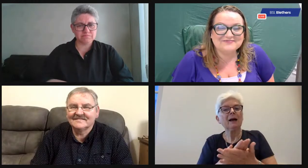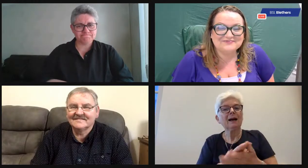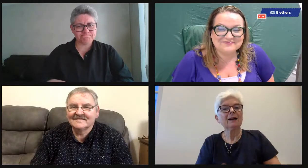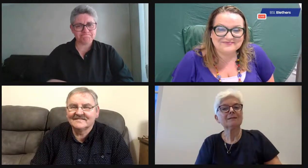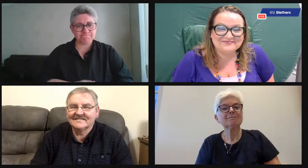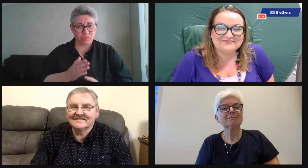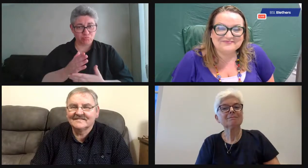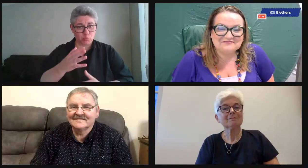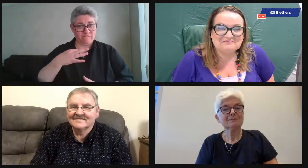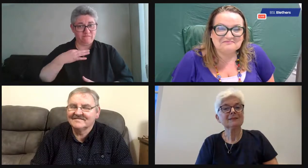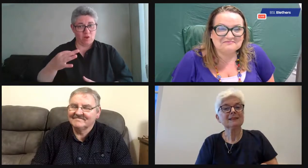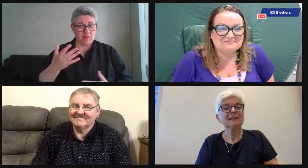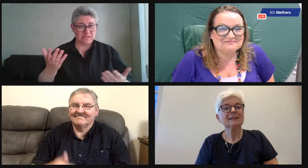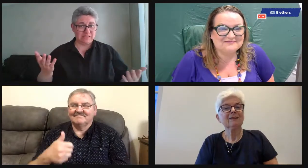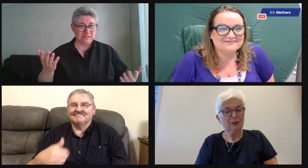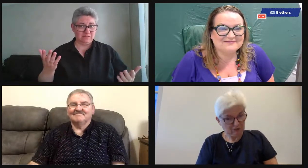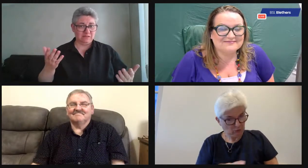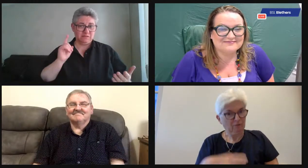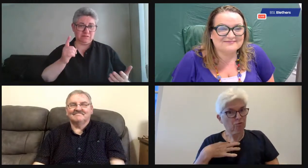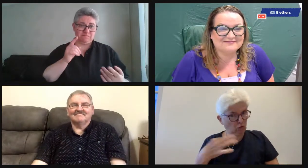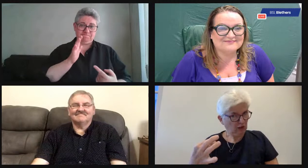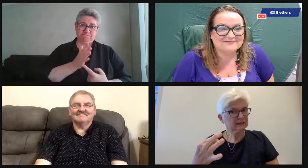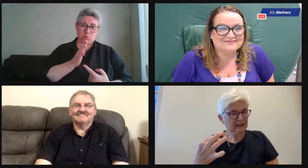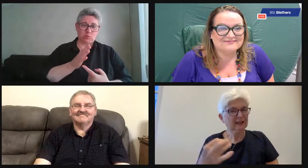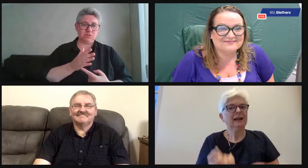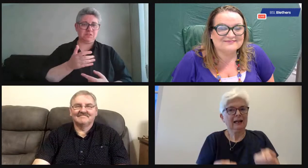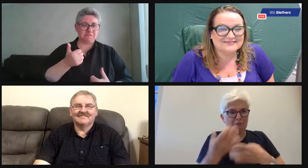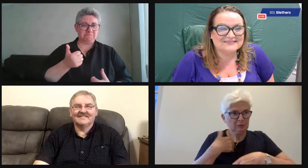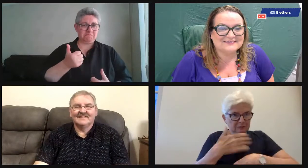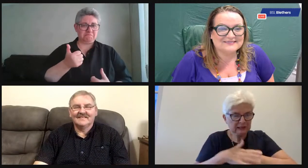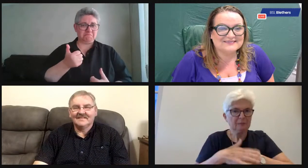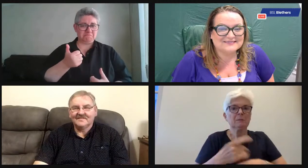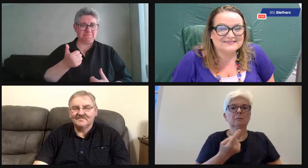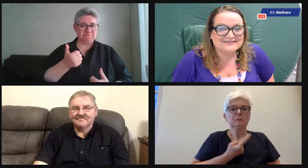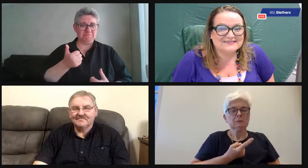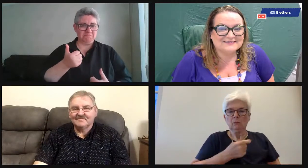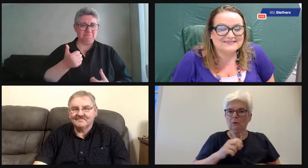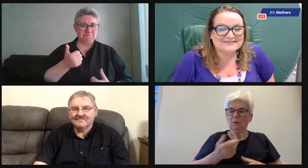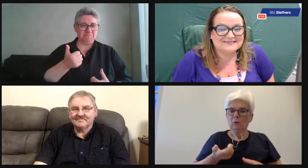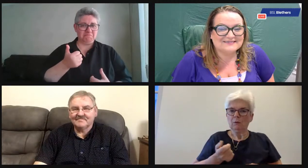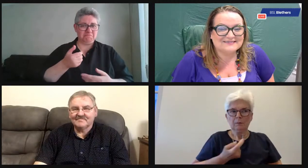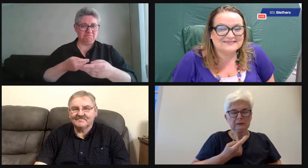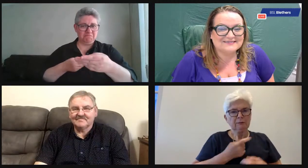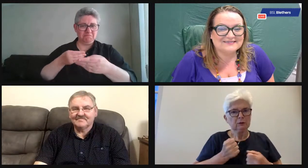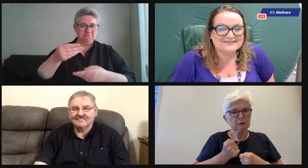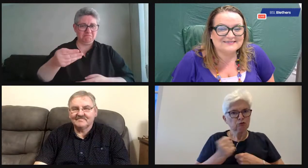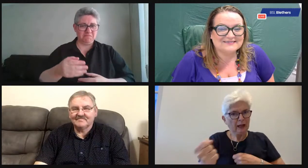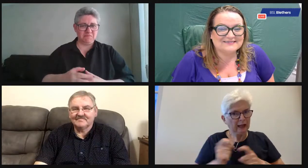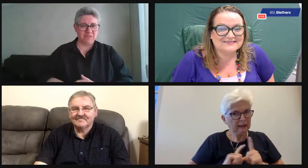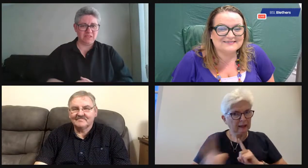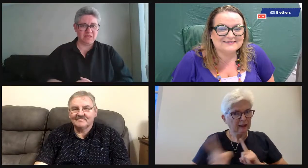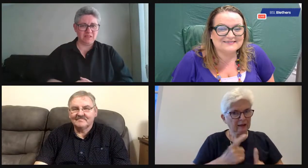all of this kind of, you know, the memento is things to remember. And lovely. You got that as a volunteer. Yeah, absolutely.